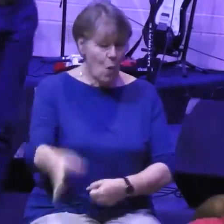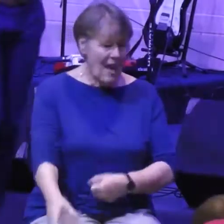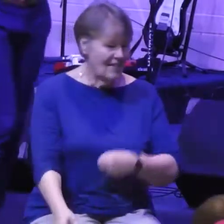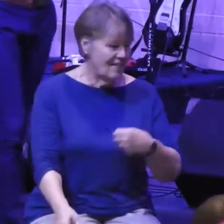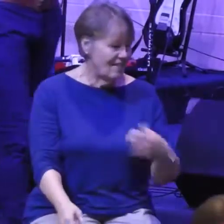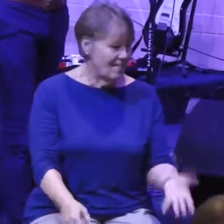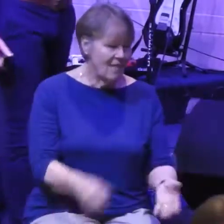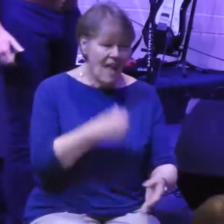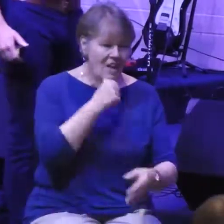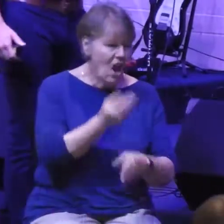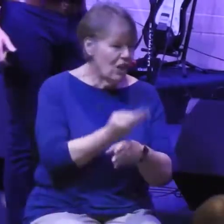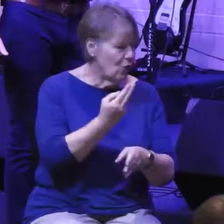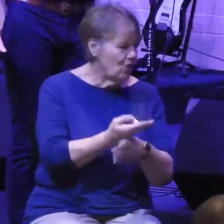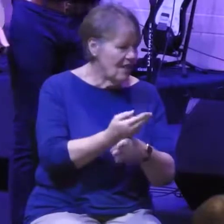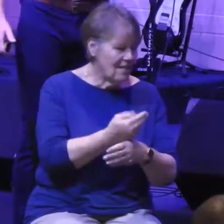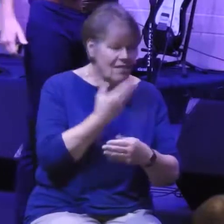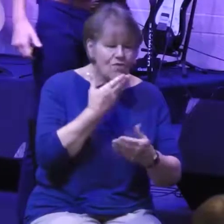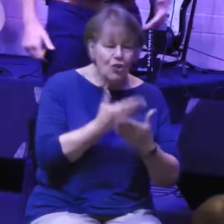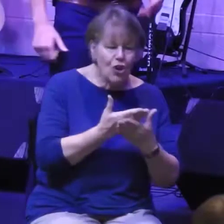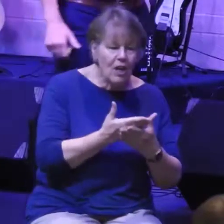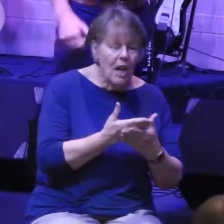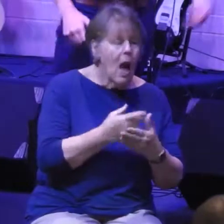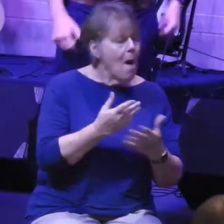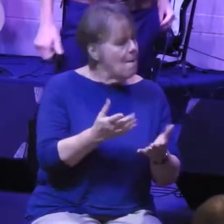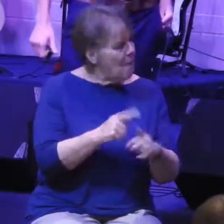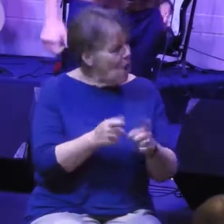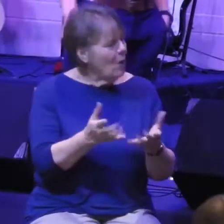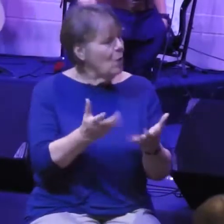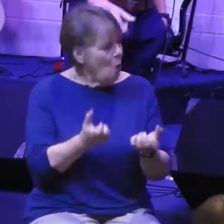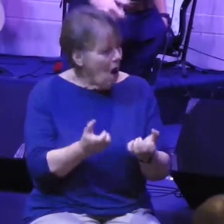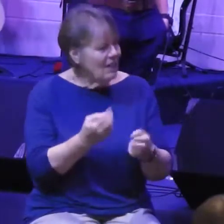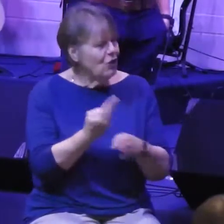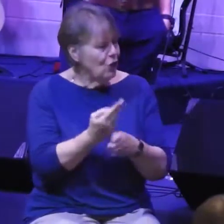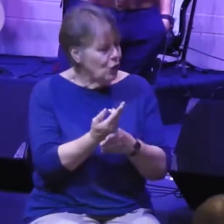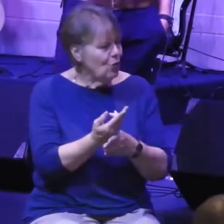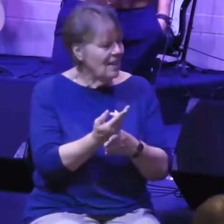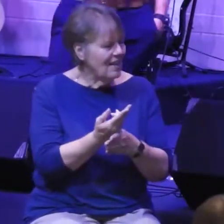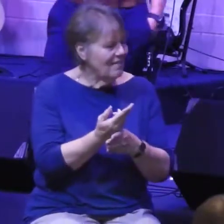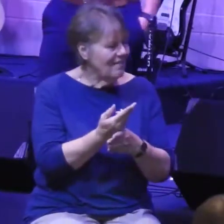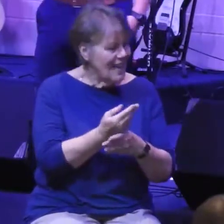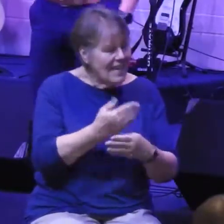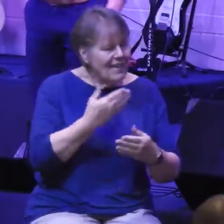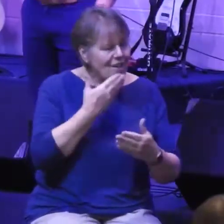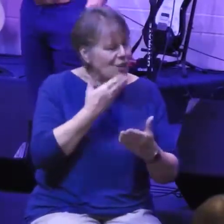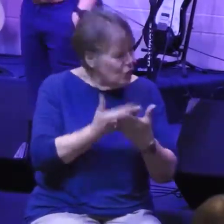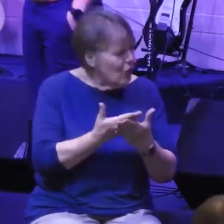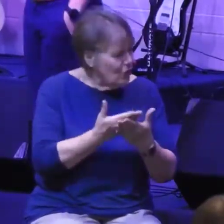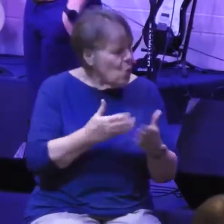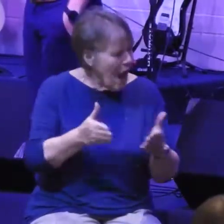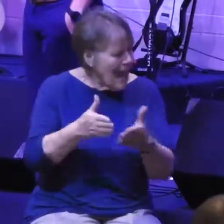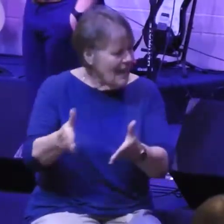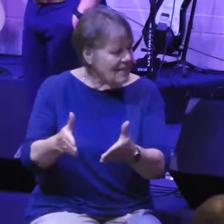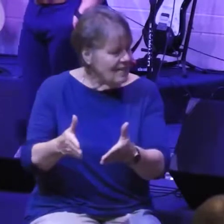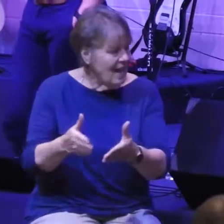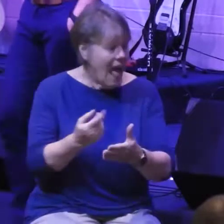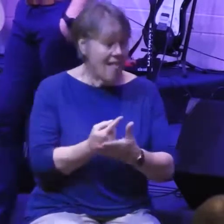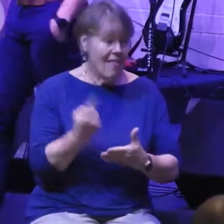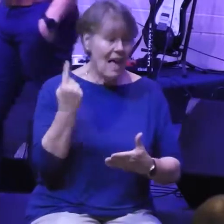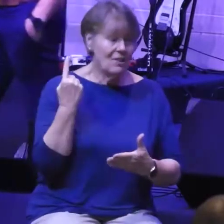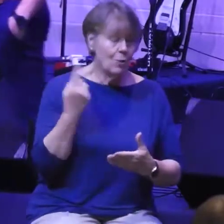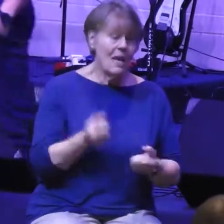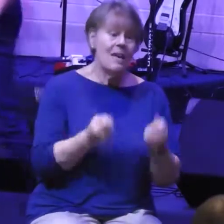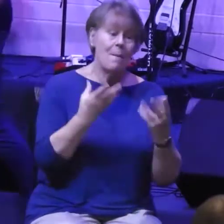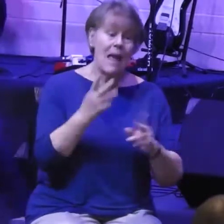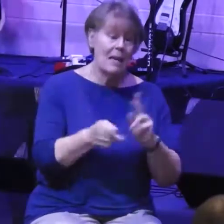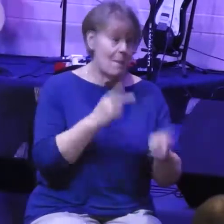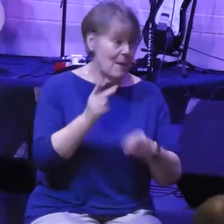to spend it in order to make it count. And I'll be honest, last week I got a lot of response from people about